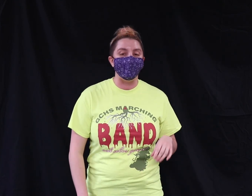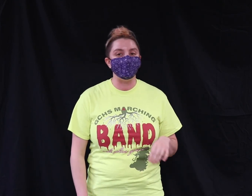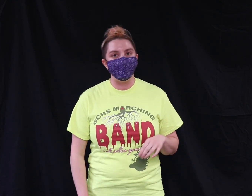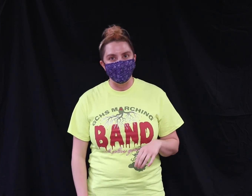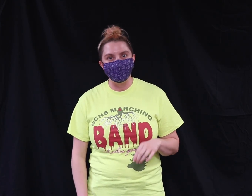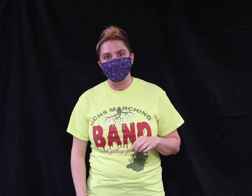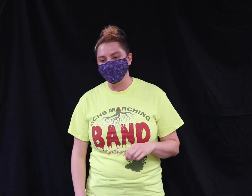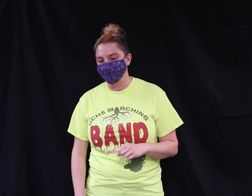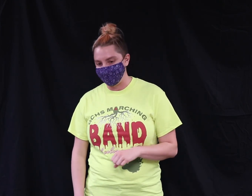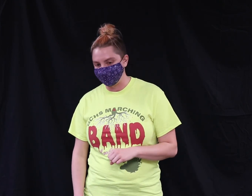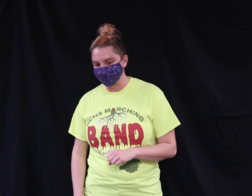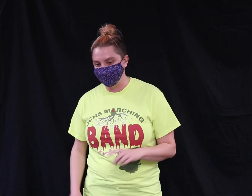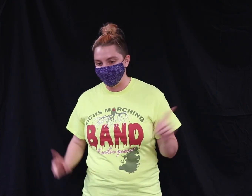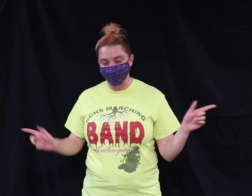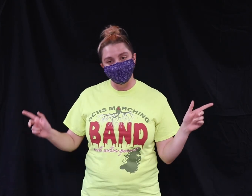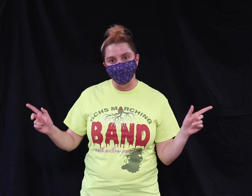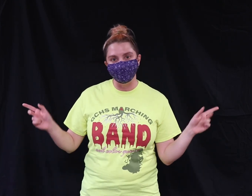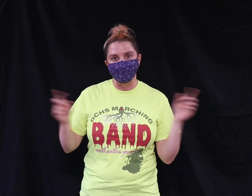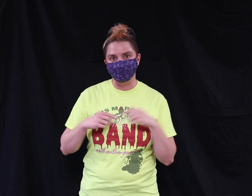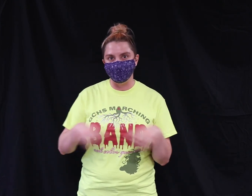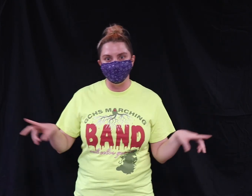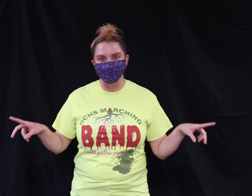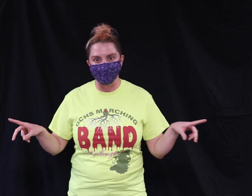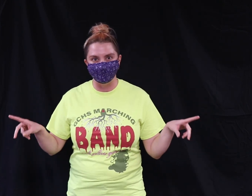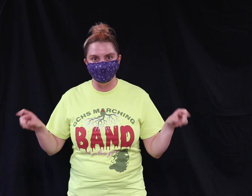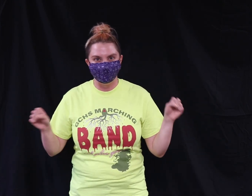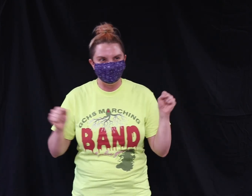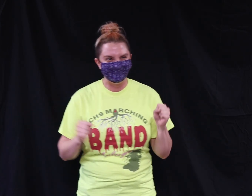MAHS. Have fun and keep it red! Good Good Good